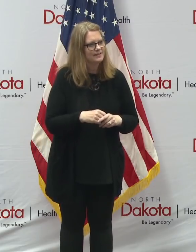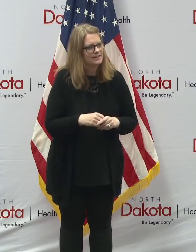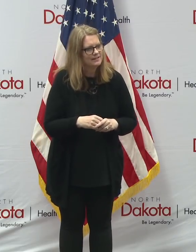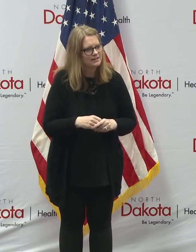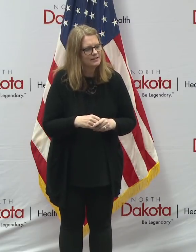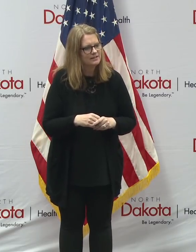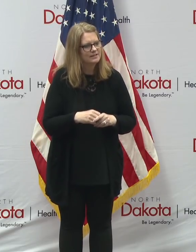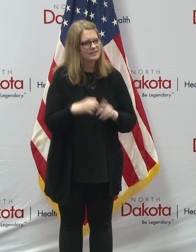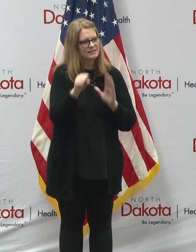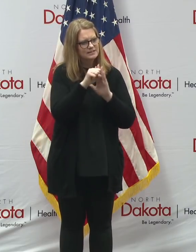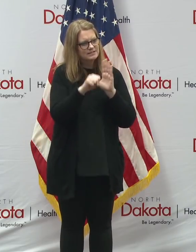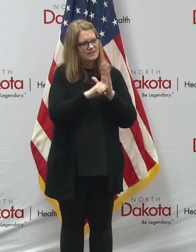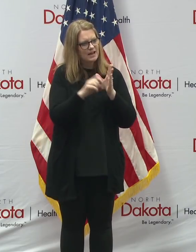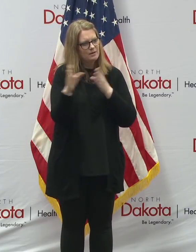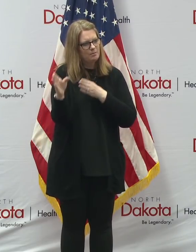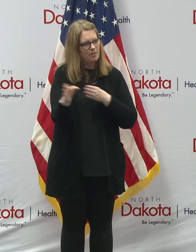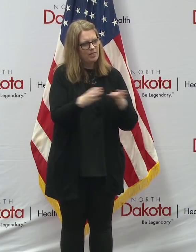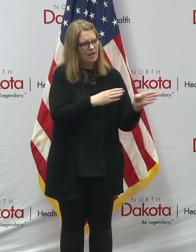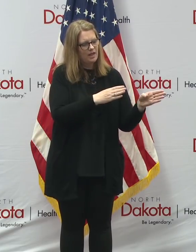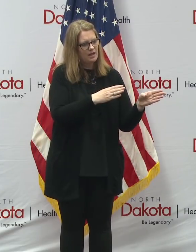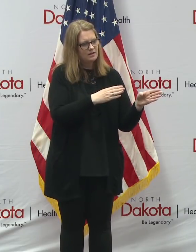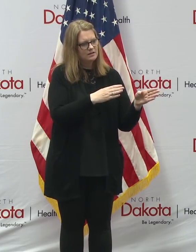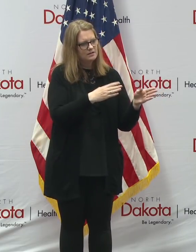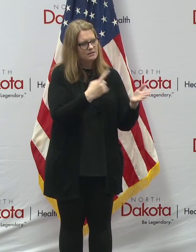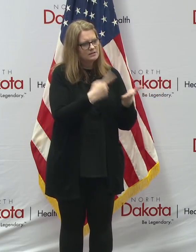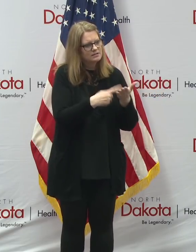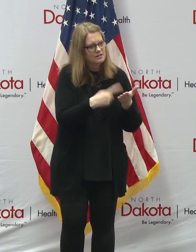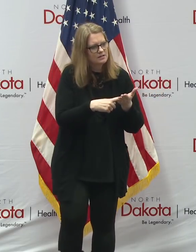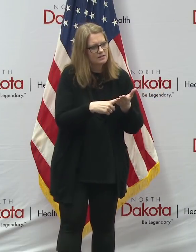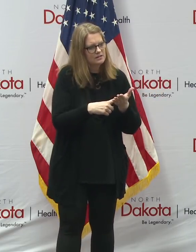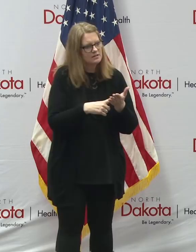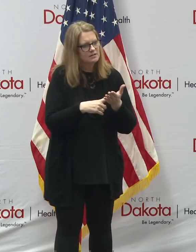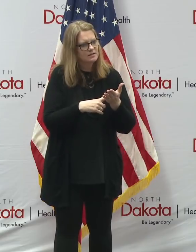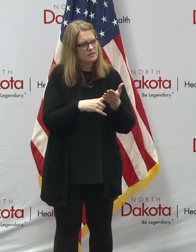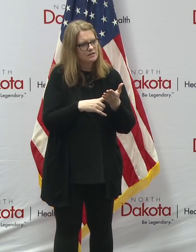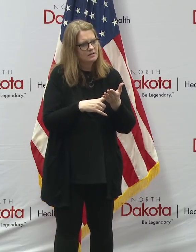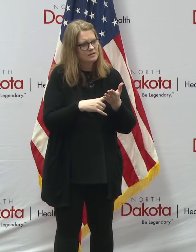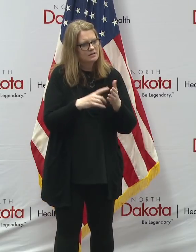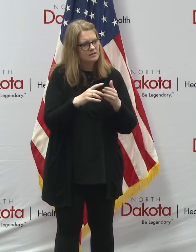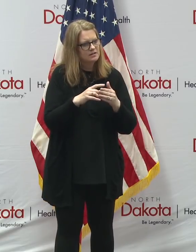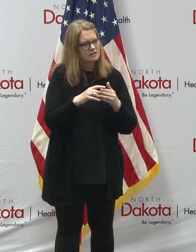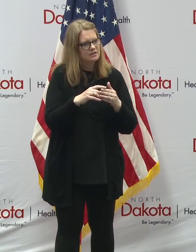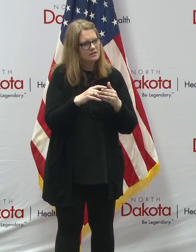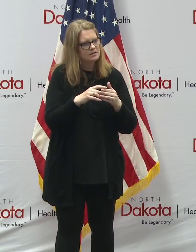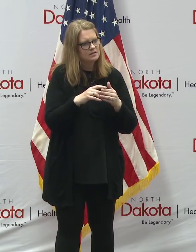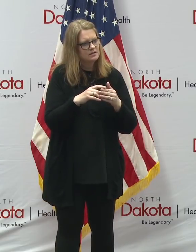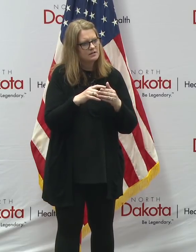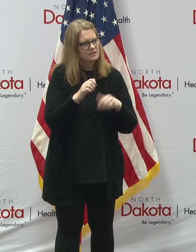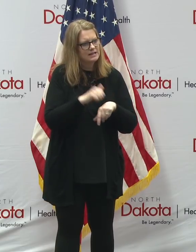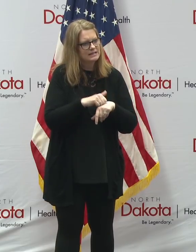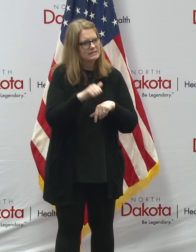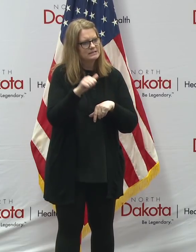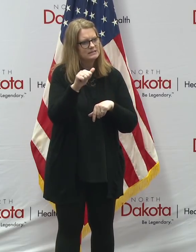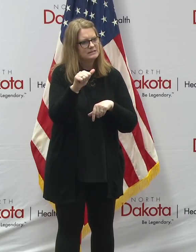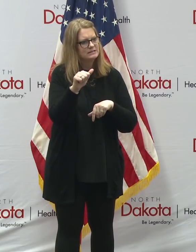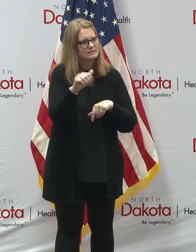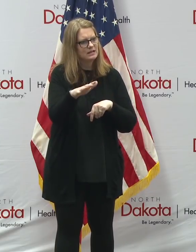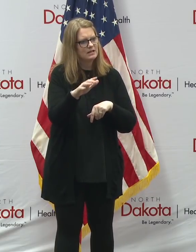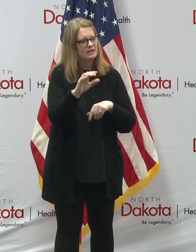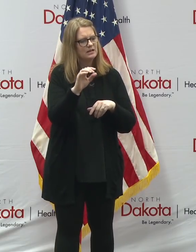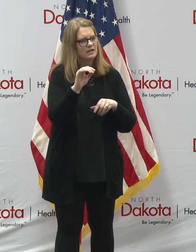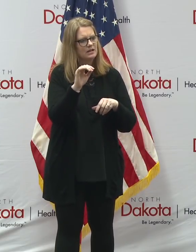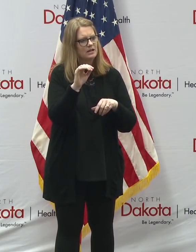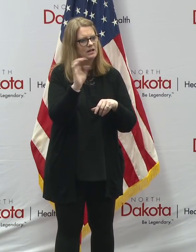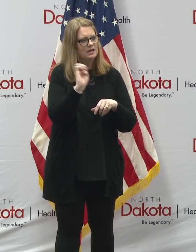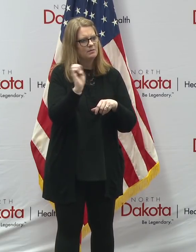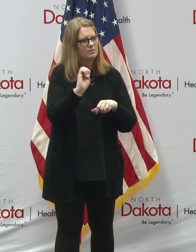Does the state plan or has talked about deploying its emergency management assistance compact to other states with medical personnel, as was done